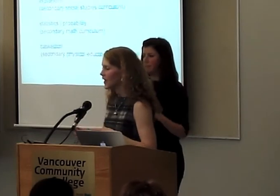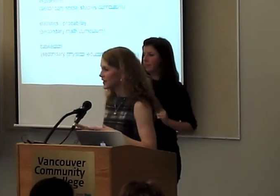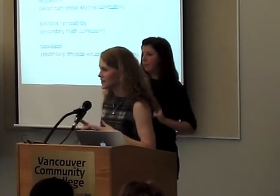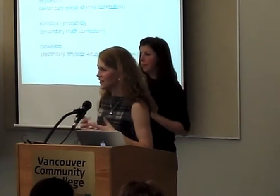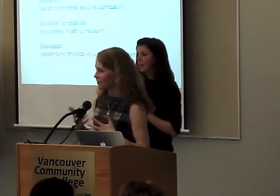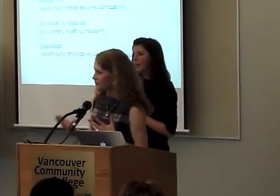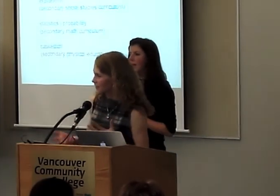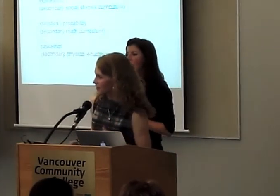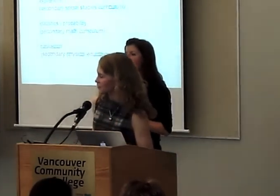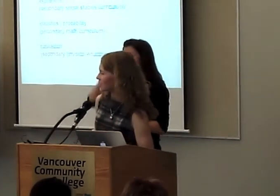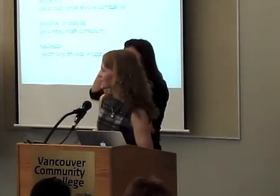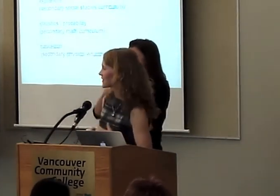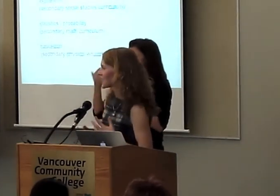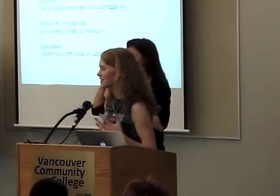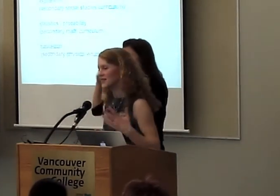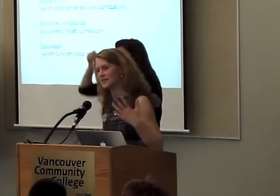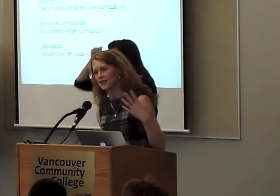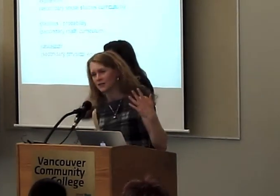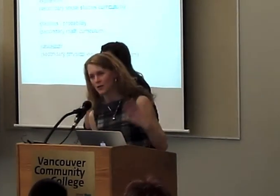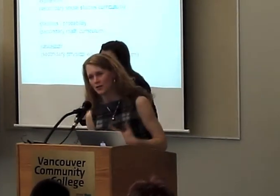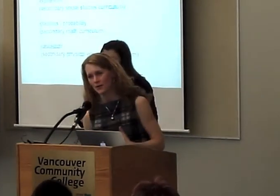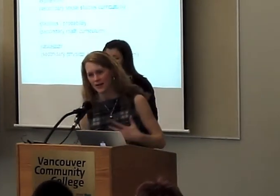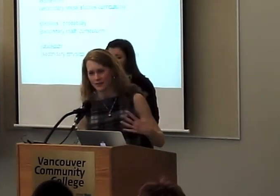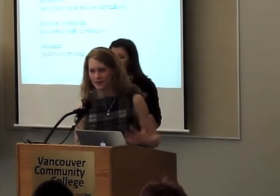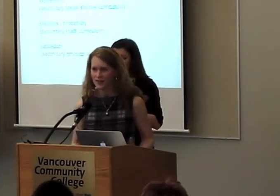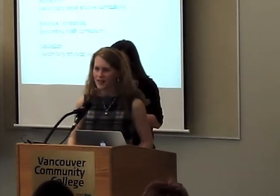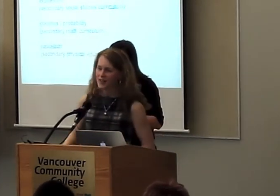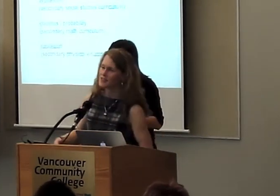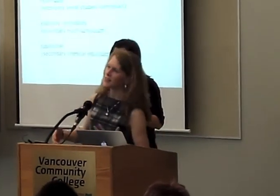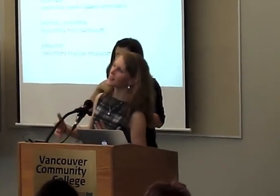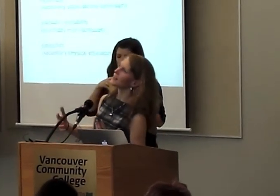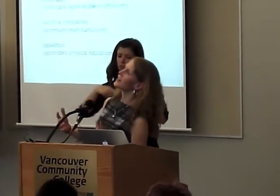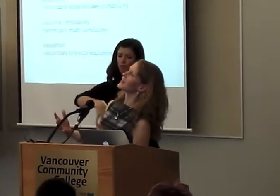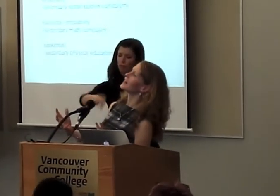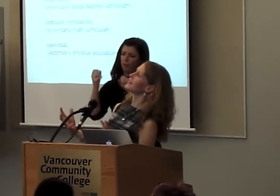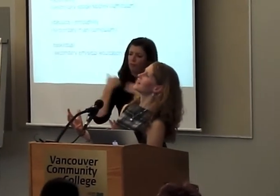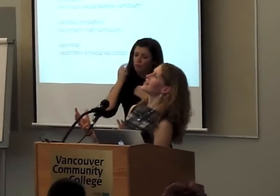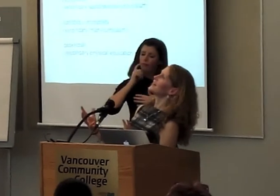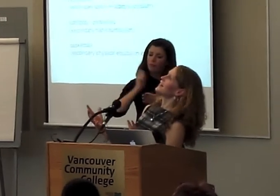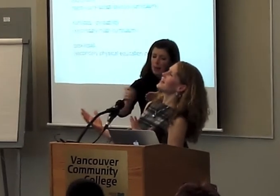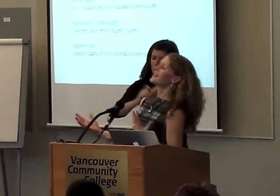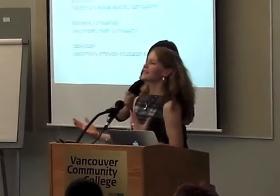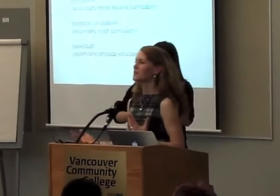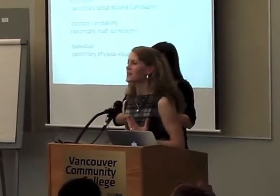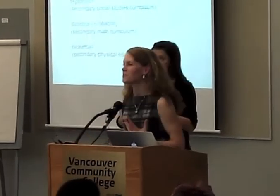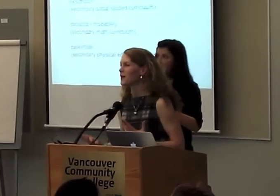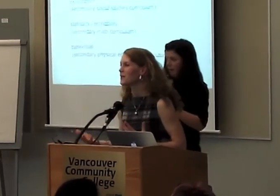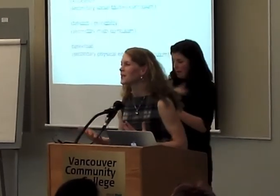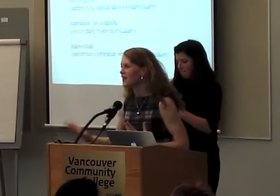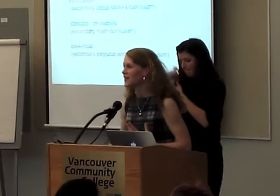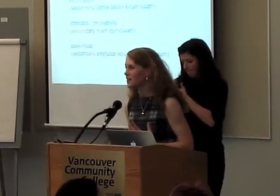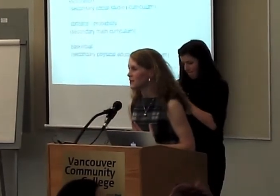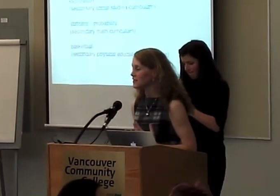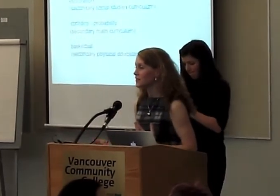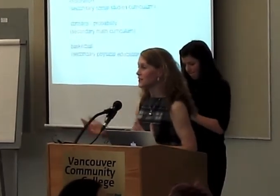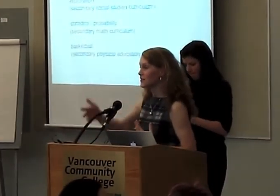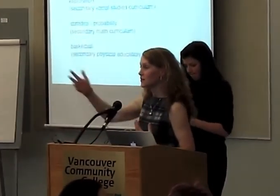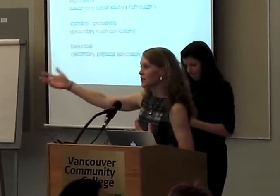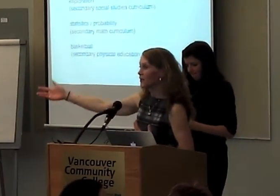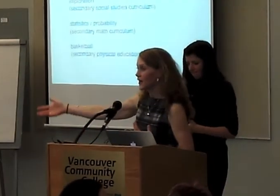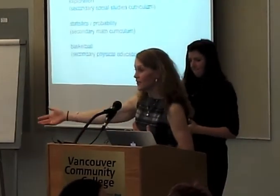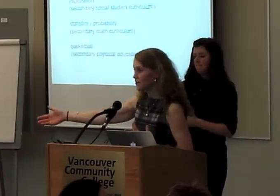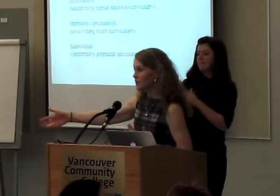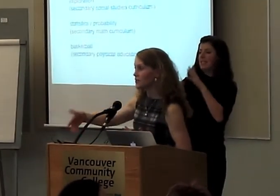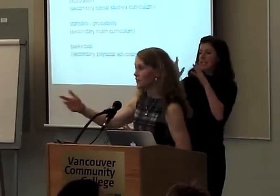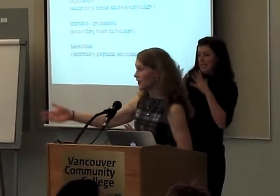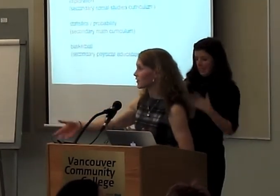for him, and he said, are you finished? And I said, yes. And he said, throw it away. I said, oh, he said, because it's probably not going to be as good